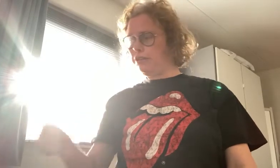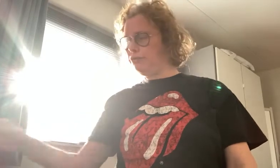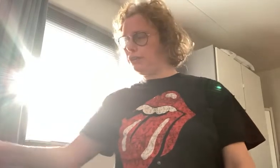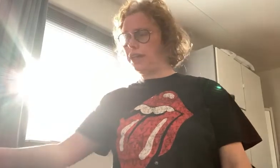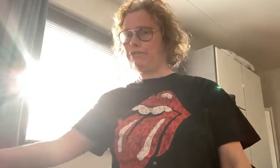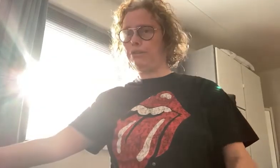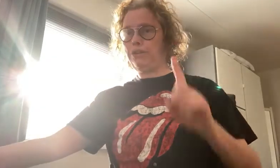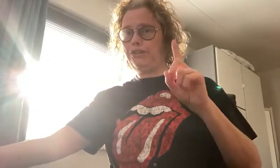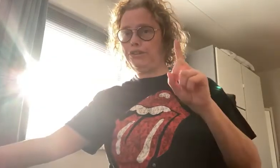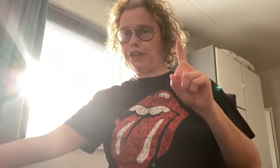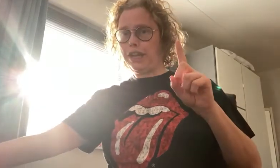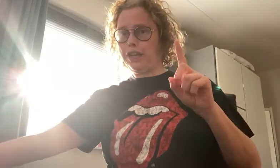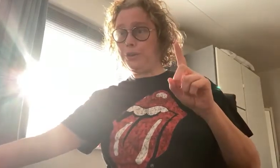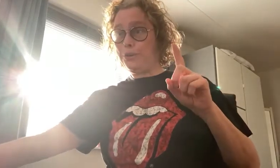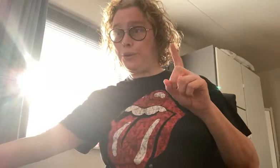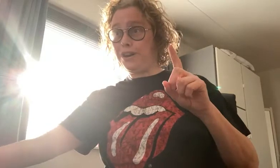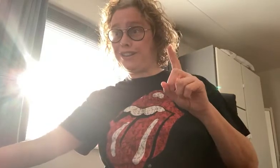for the devil, take one.